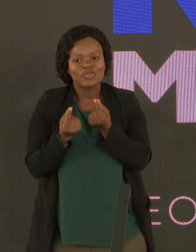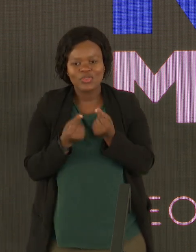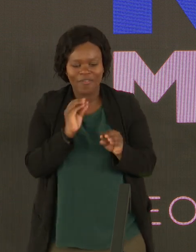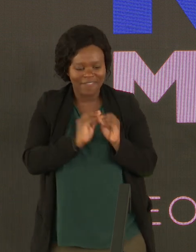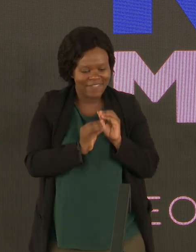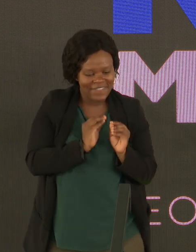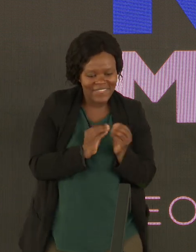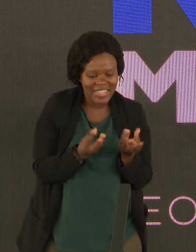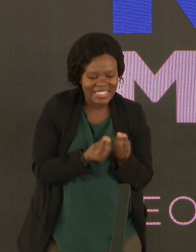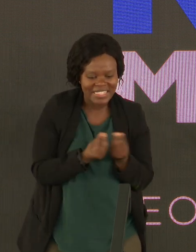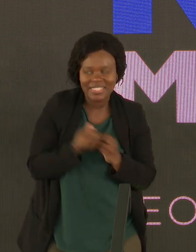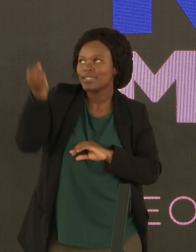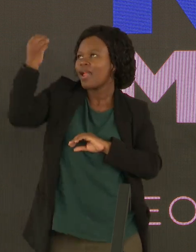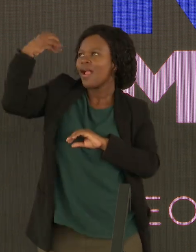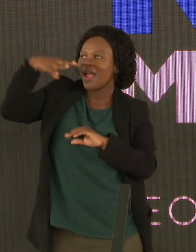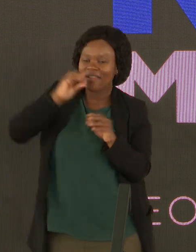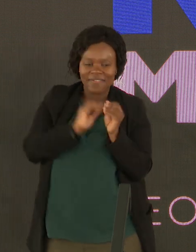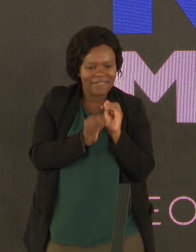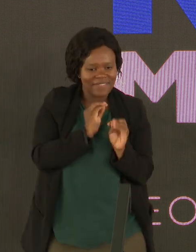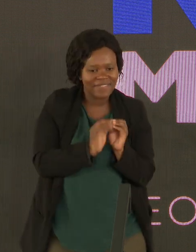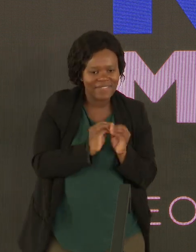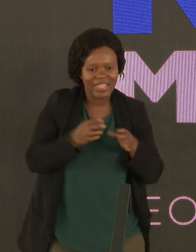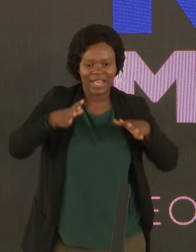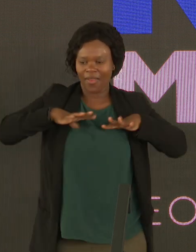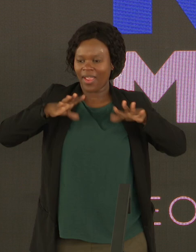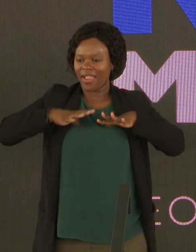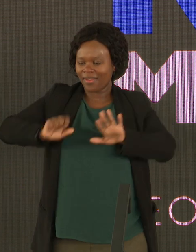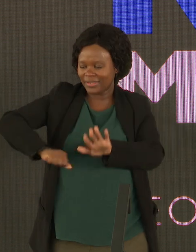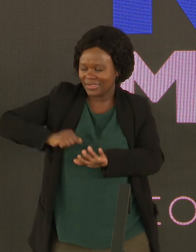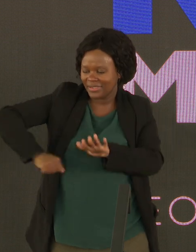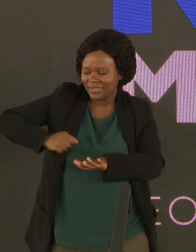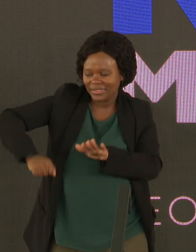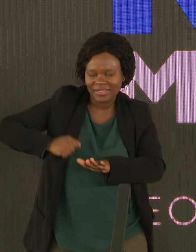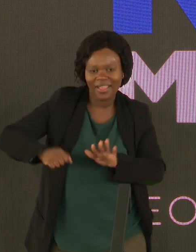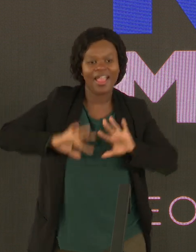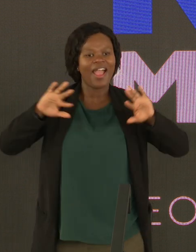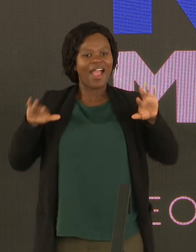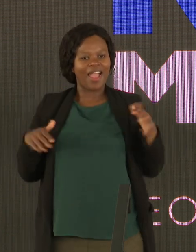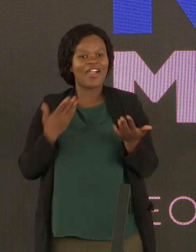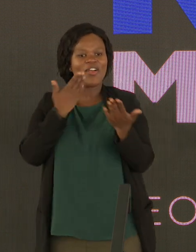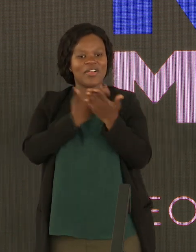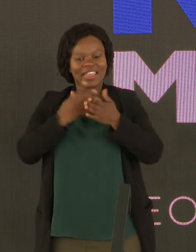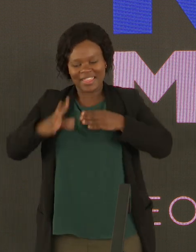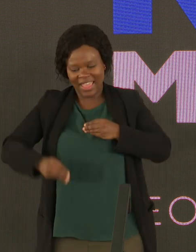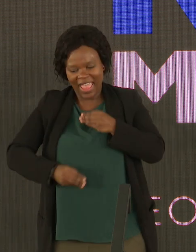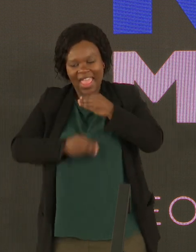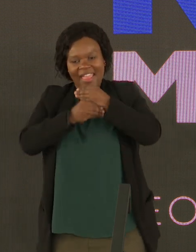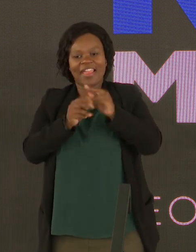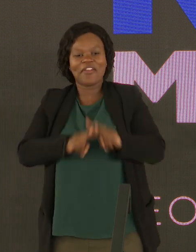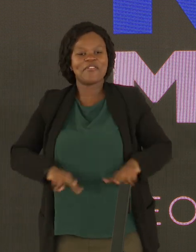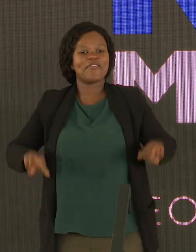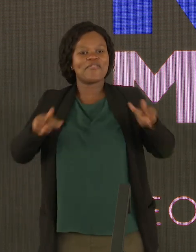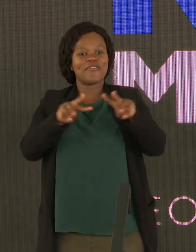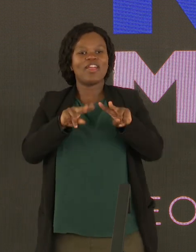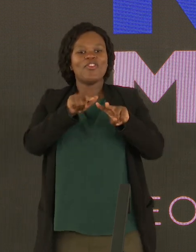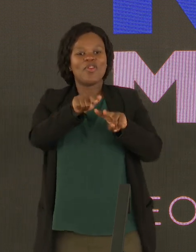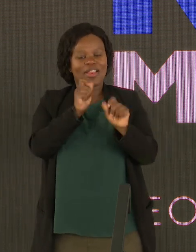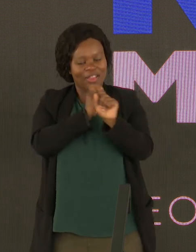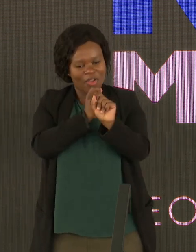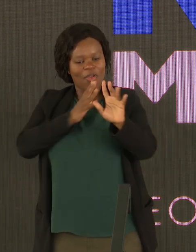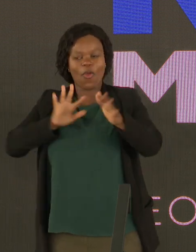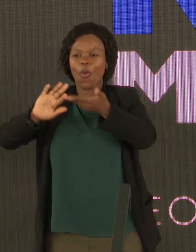fix lights, are taught to make clothes, are taught to do things that are going to add value in local communities.